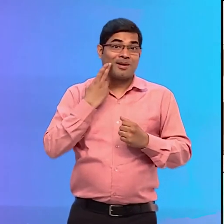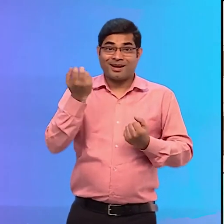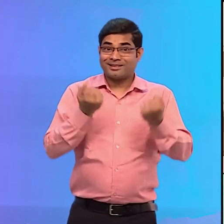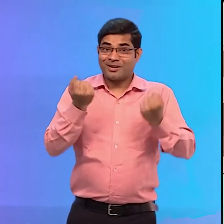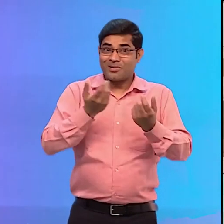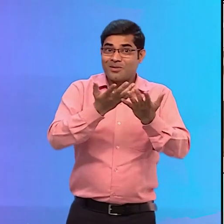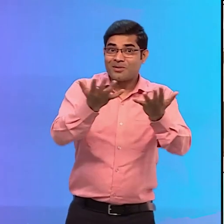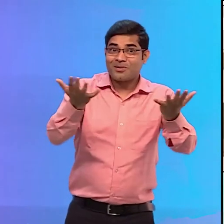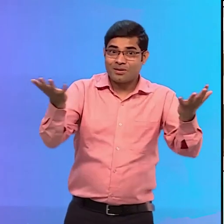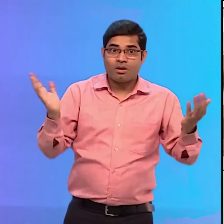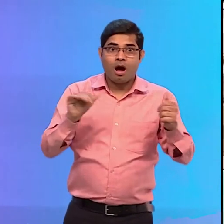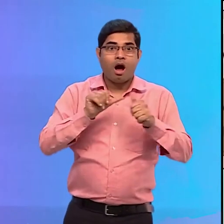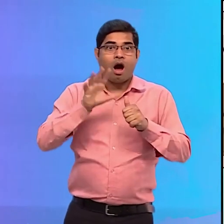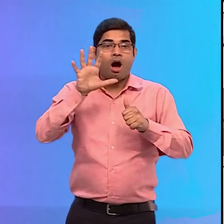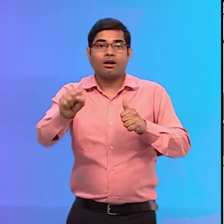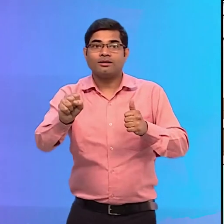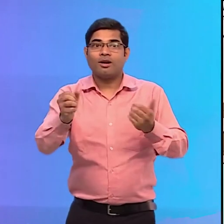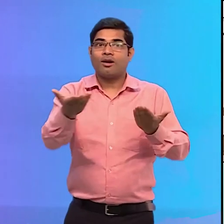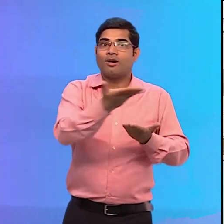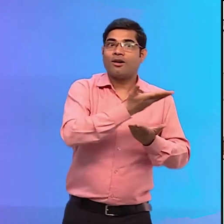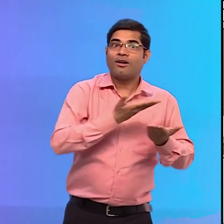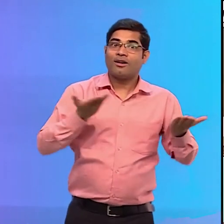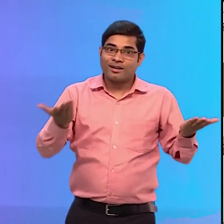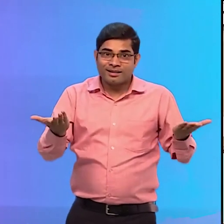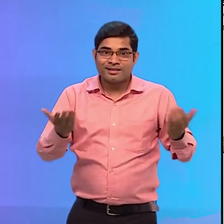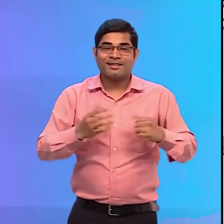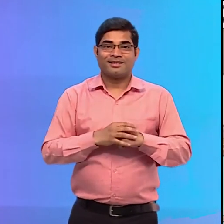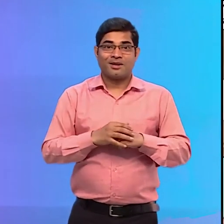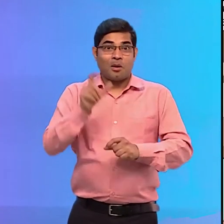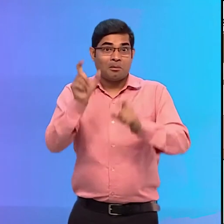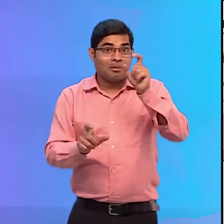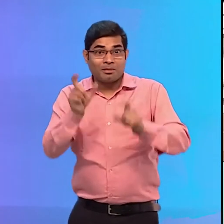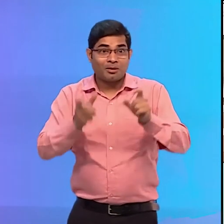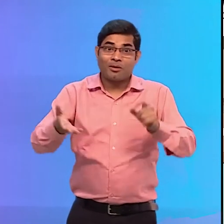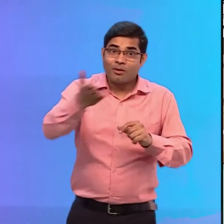Which will make moving around easy and safe for everyone